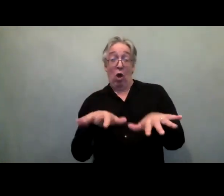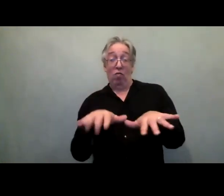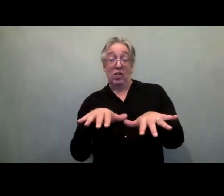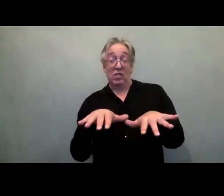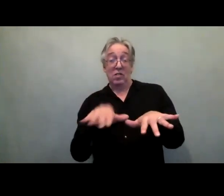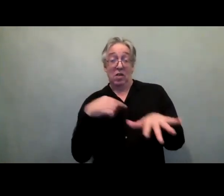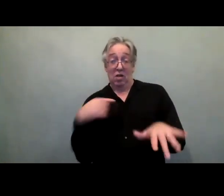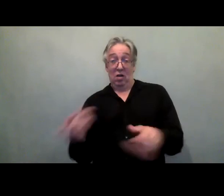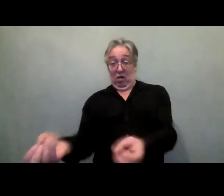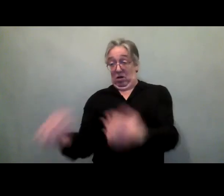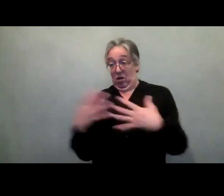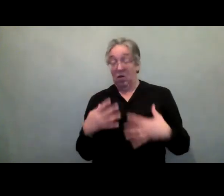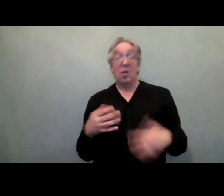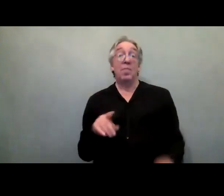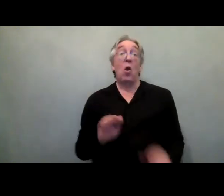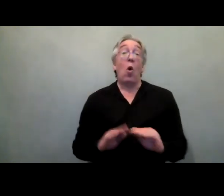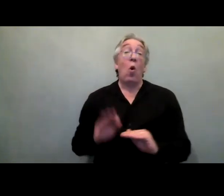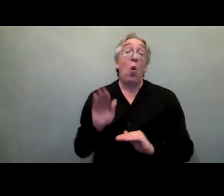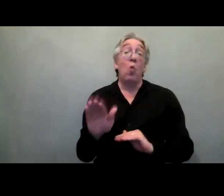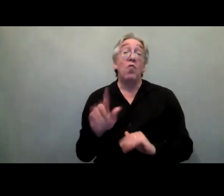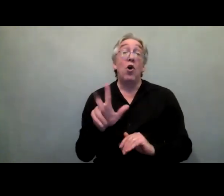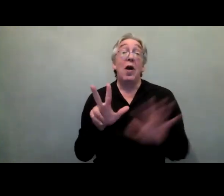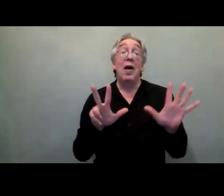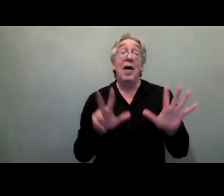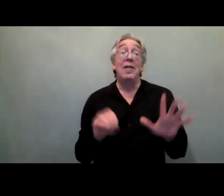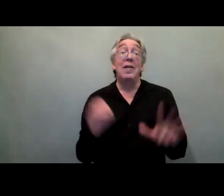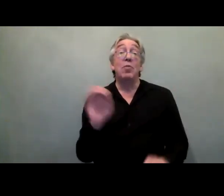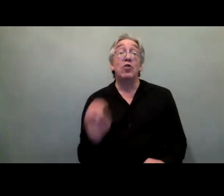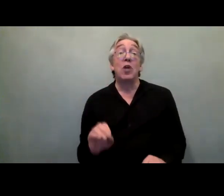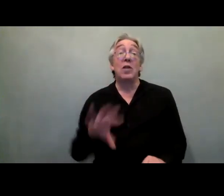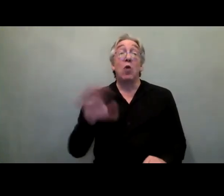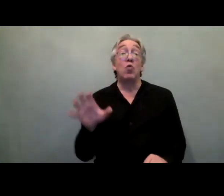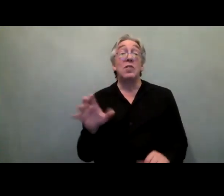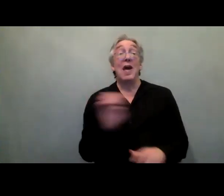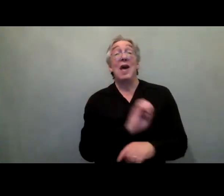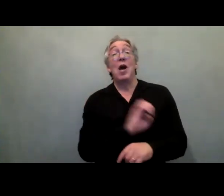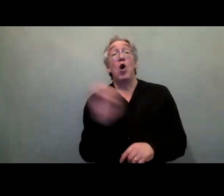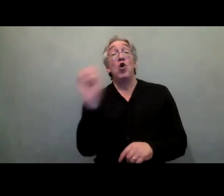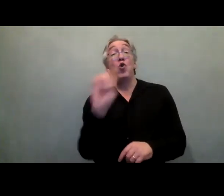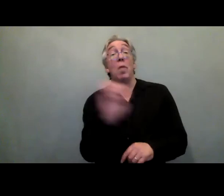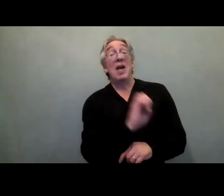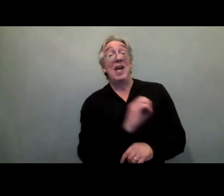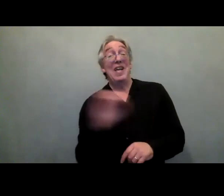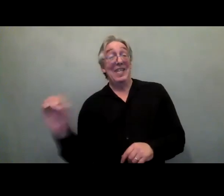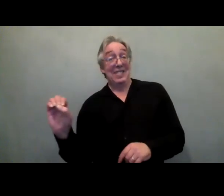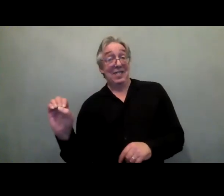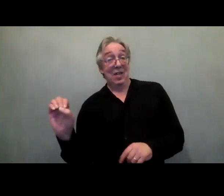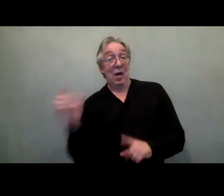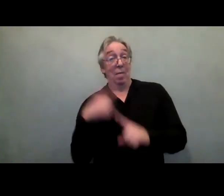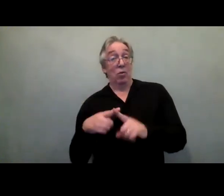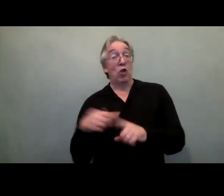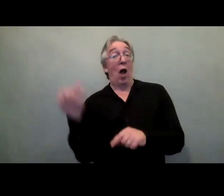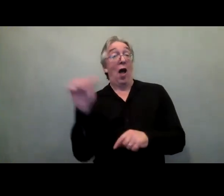80 percent of countries in Eastern Europe and Central Asia reported disruption in access to